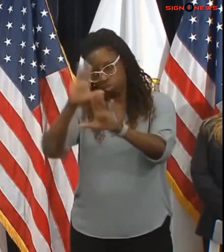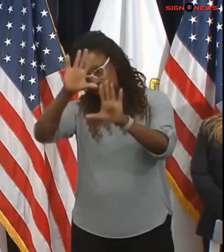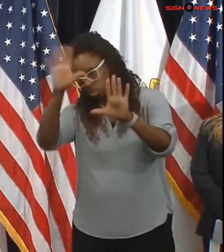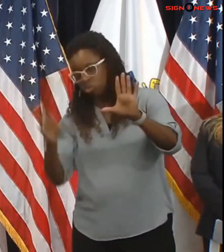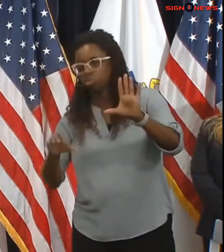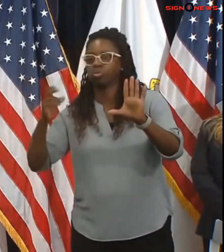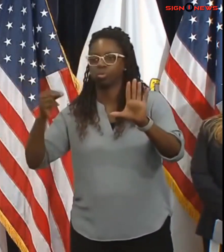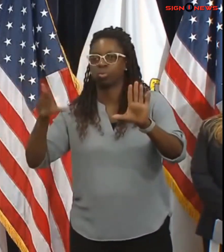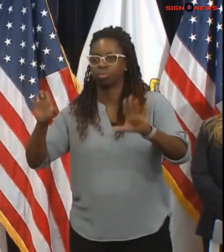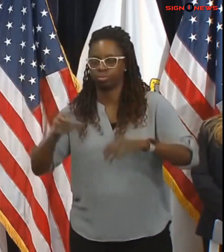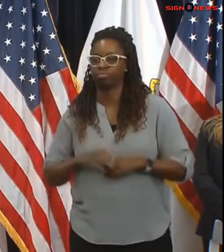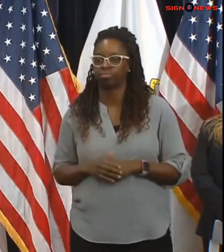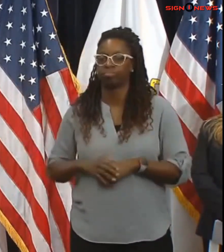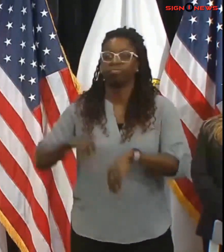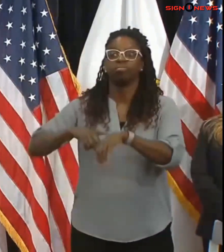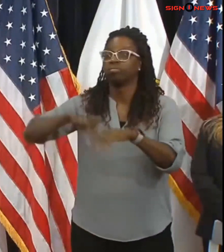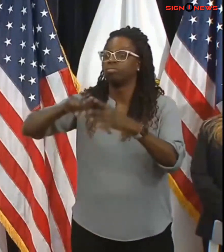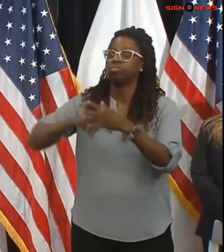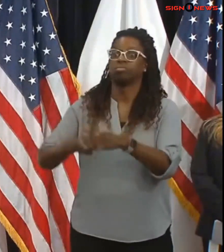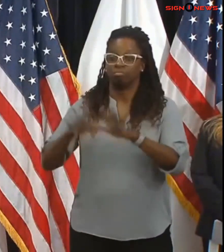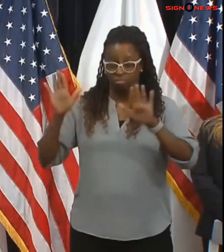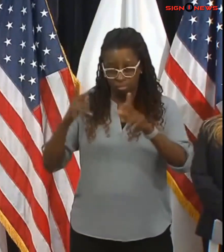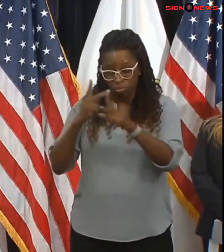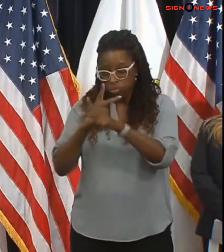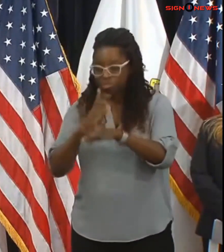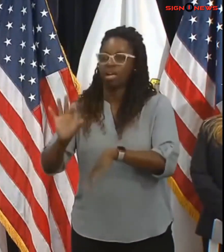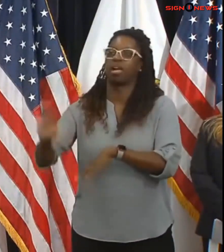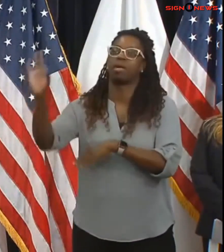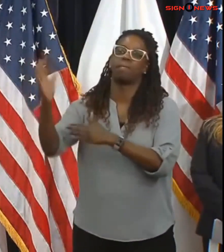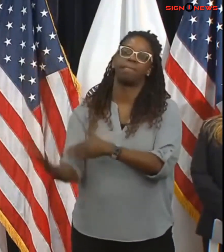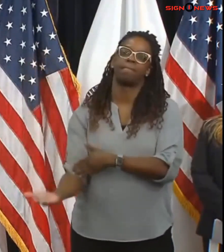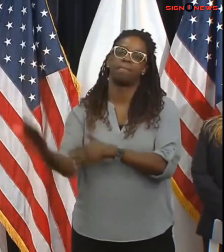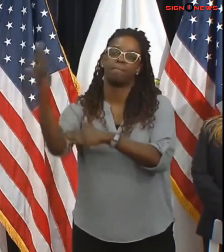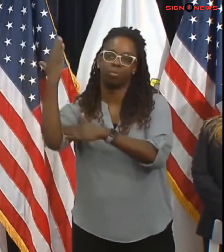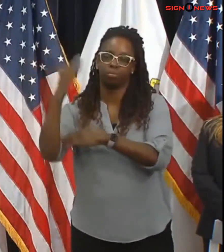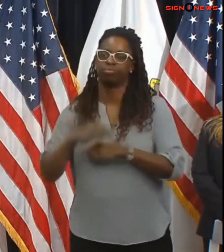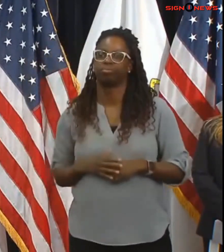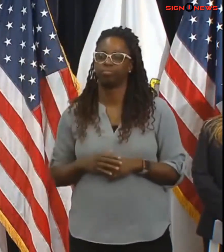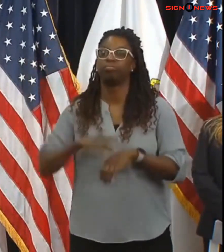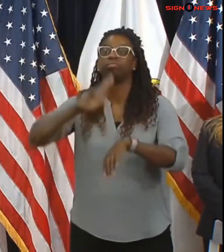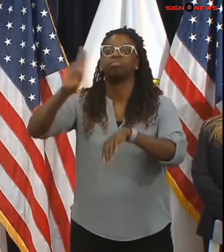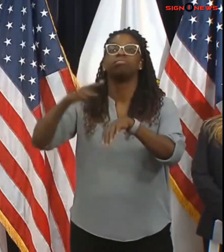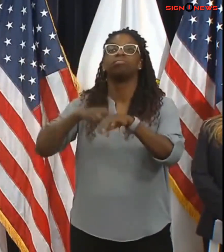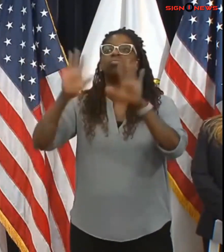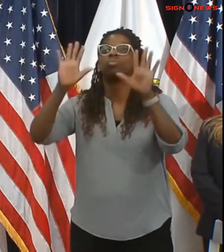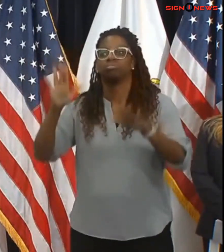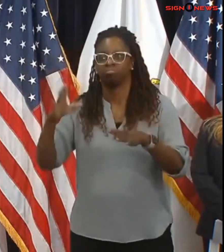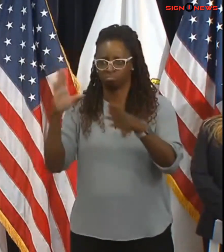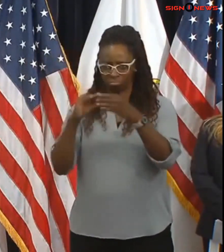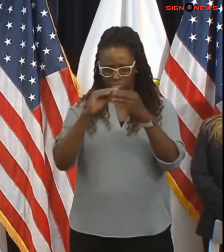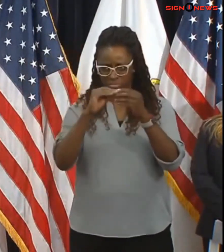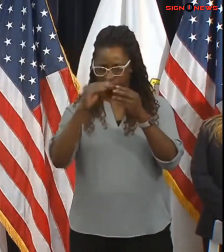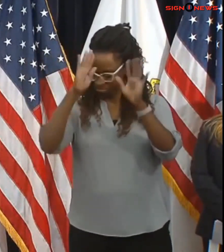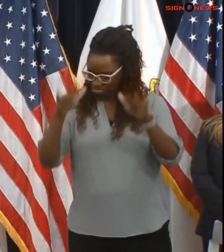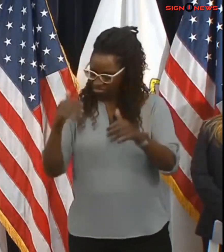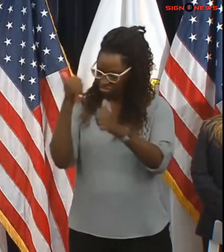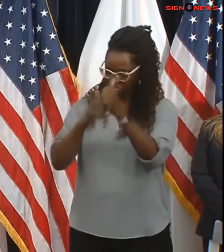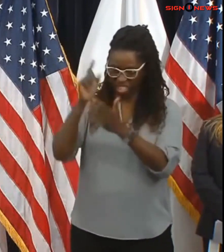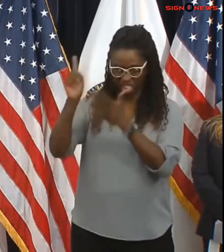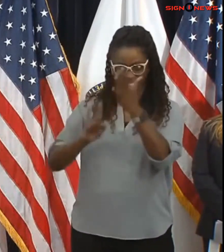and the National Weather Service expects snowfall of between 2 and 4 inches per hour between 10 and